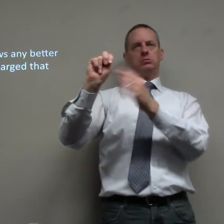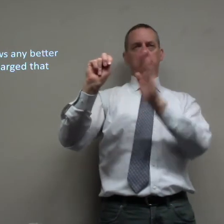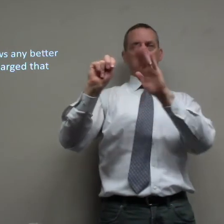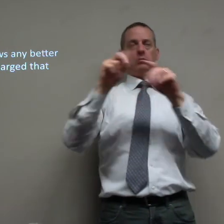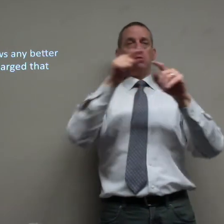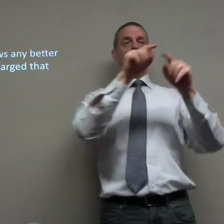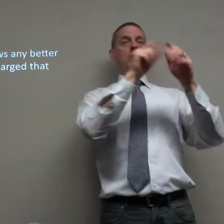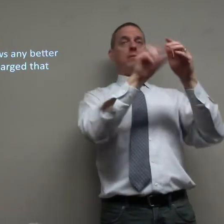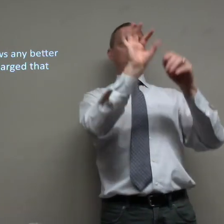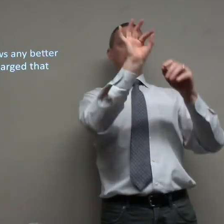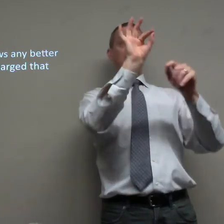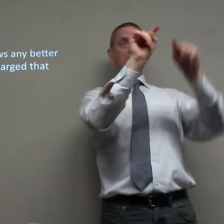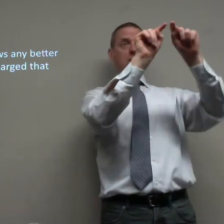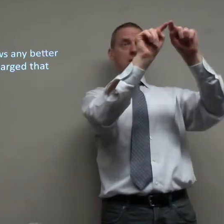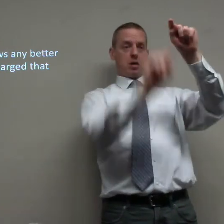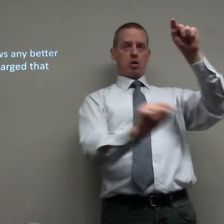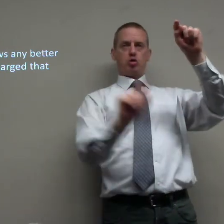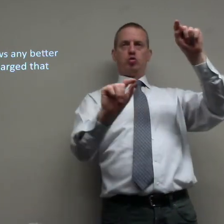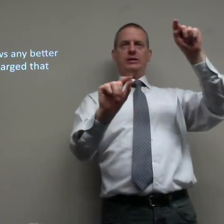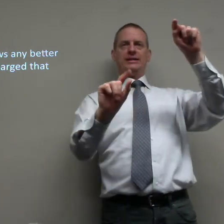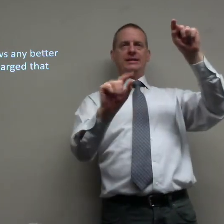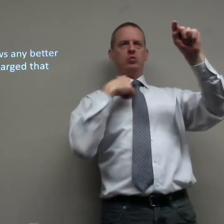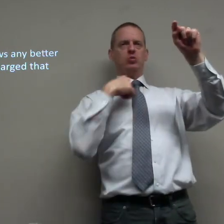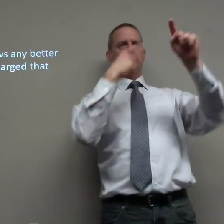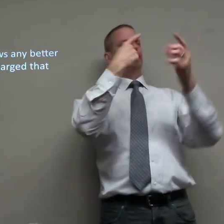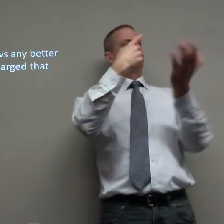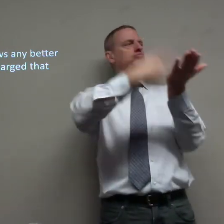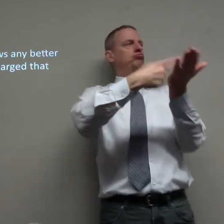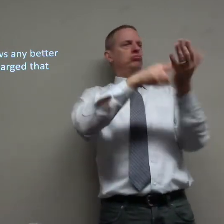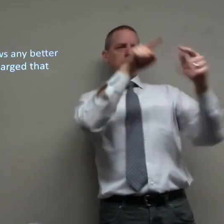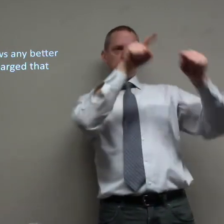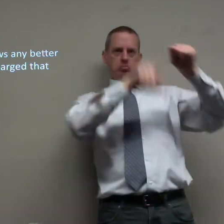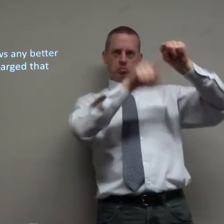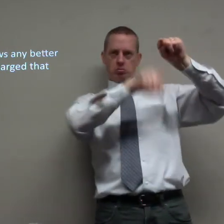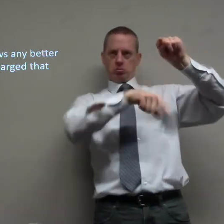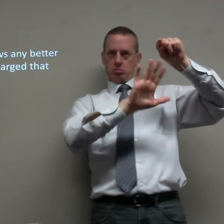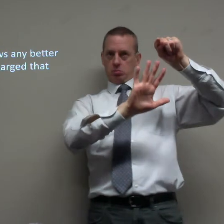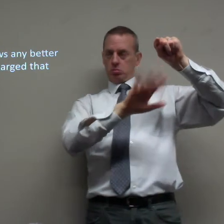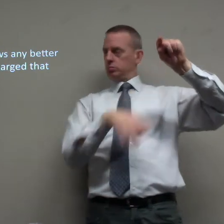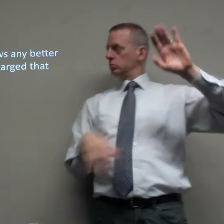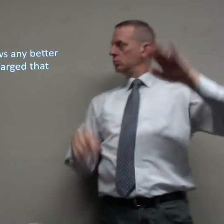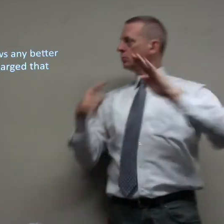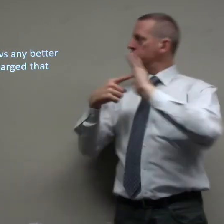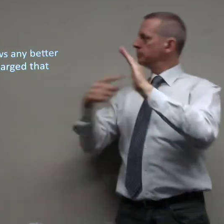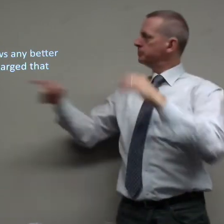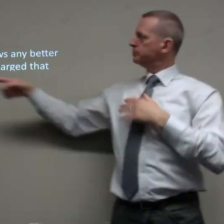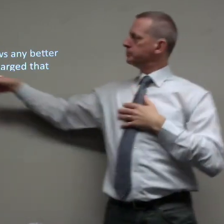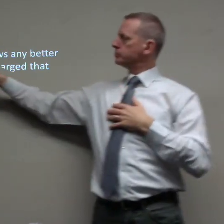at the center of this. Chapter 9 through 20, they discuss all these different things.